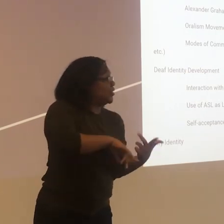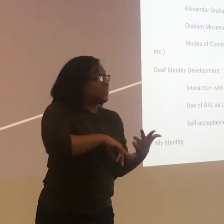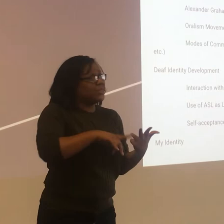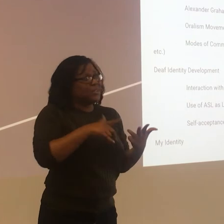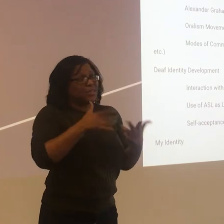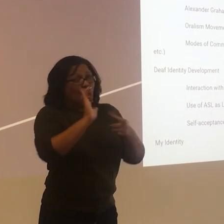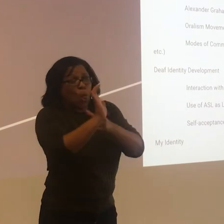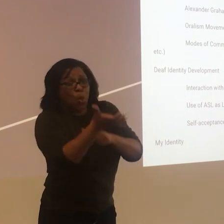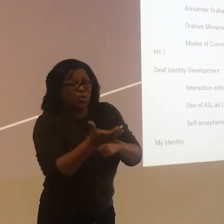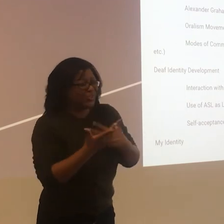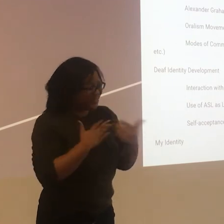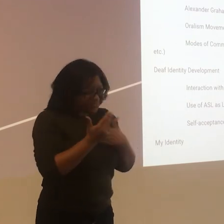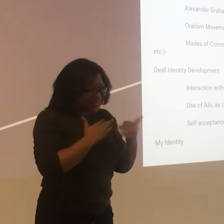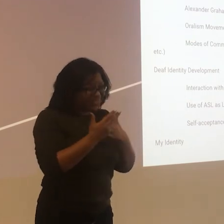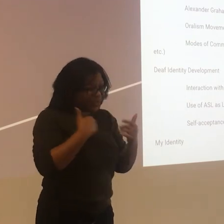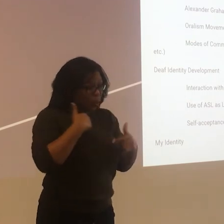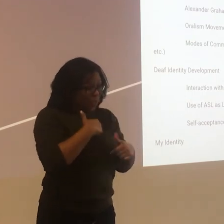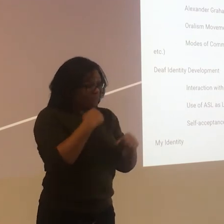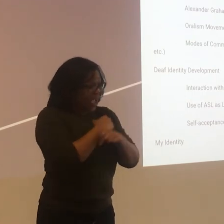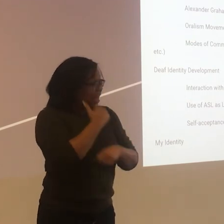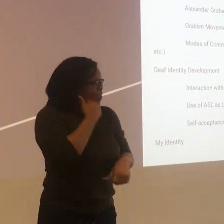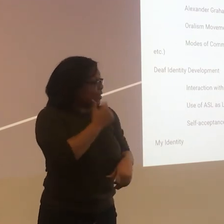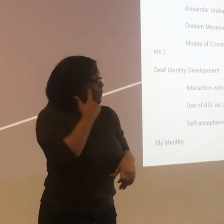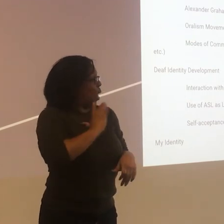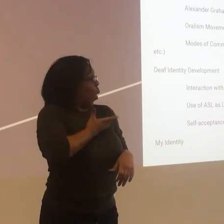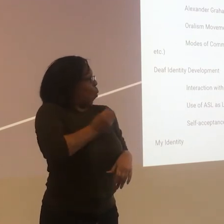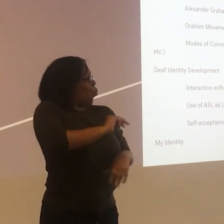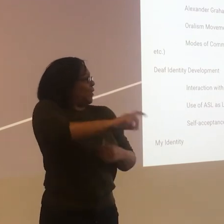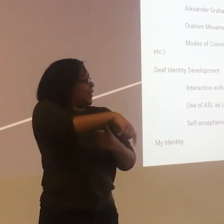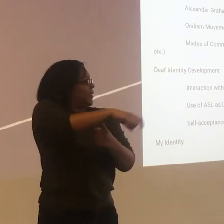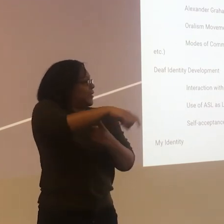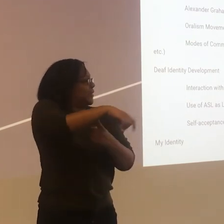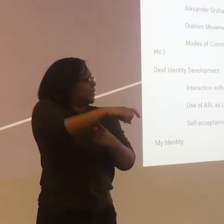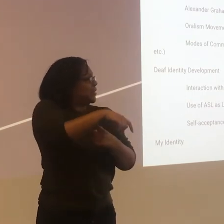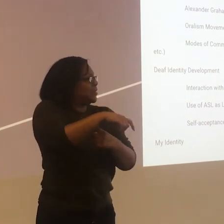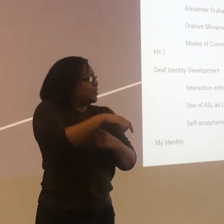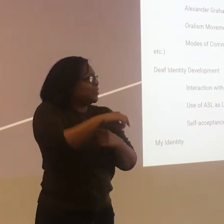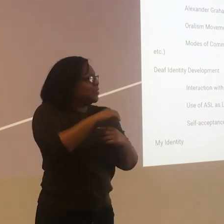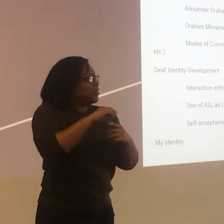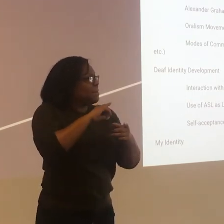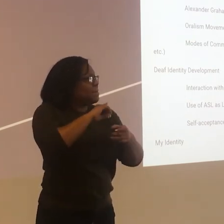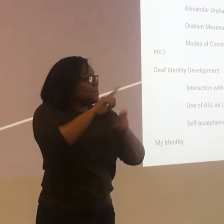This is common. It's race. It's language. It's culture.